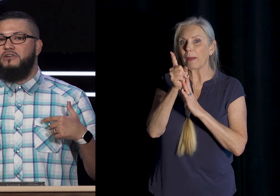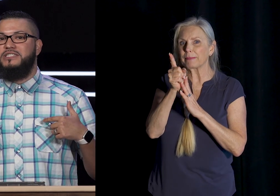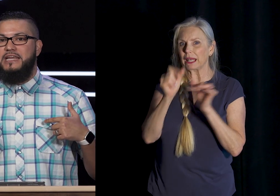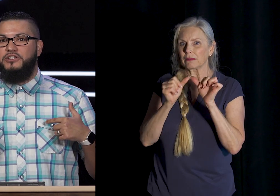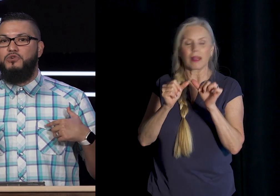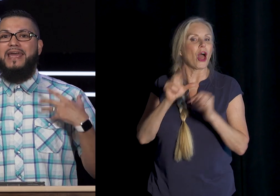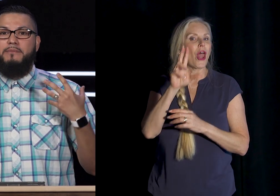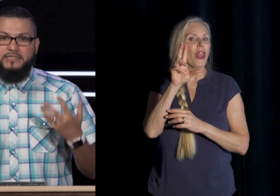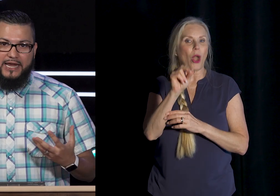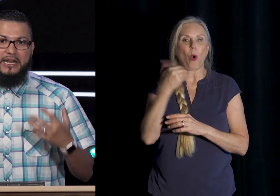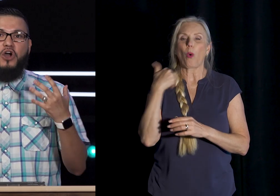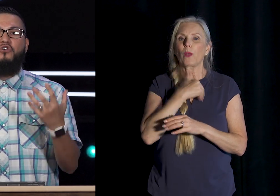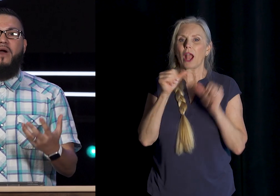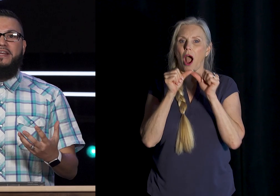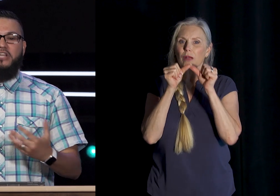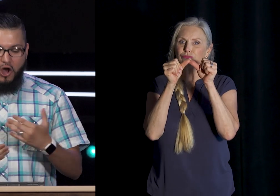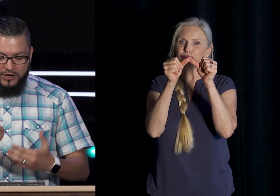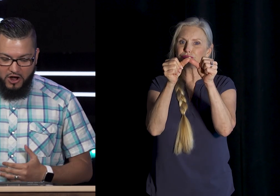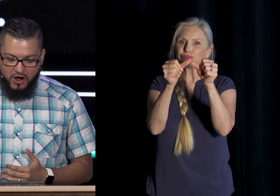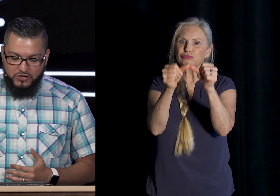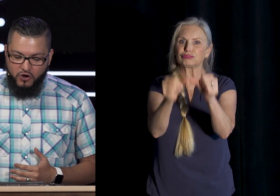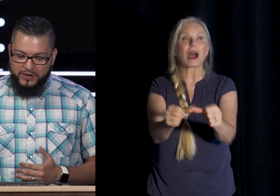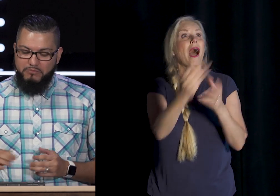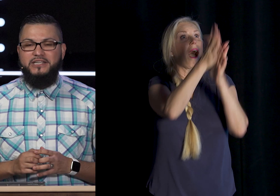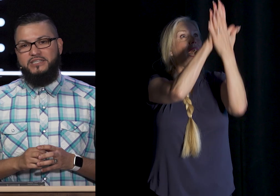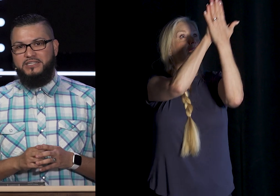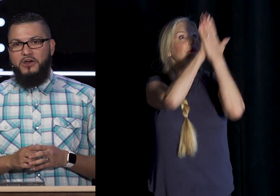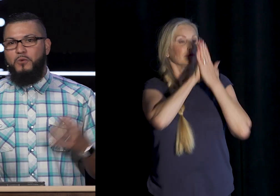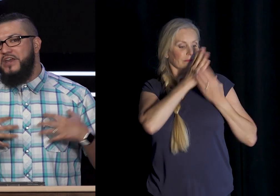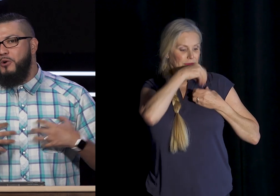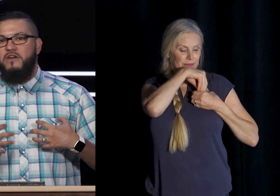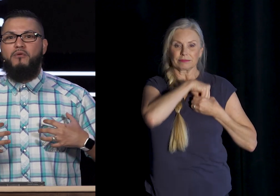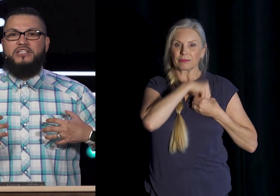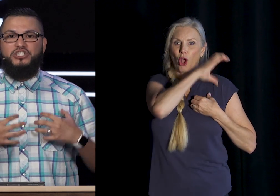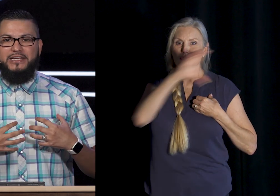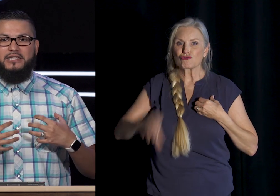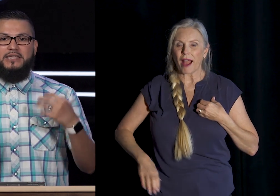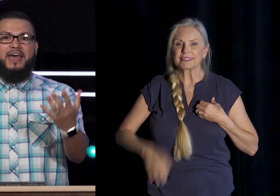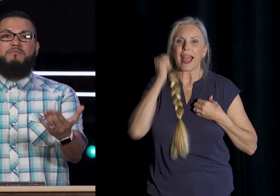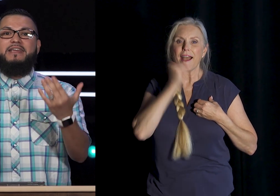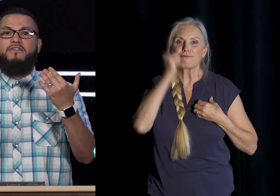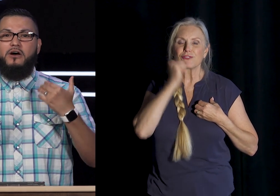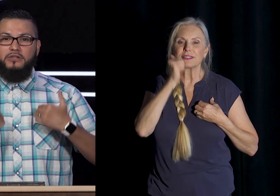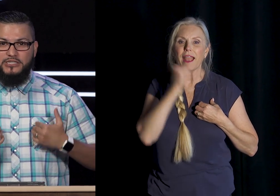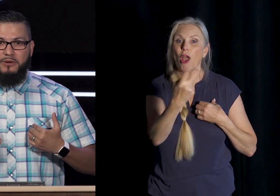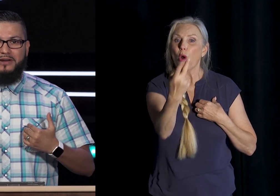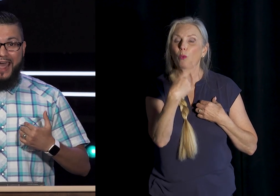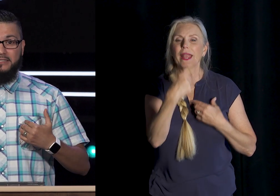are Seeking to imitate Christ On an ongoing basis We who have embraced Jesus Have been given The Holy Spirit As